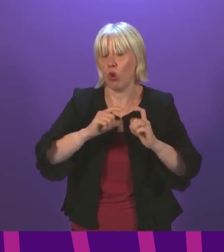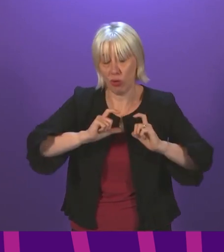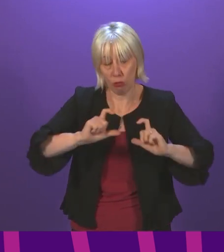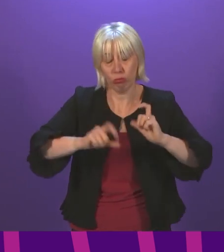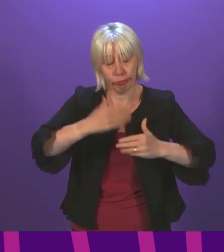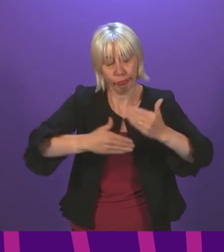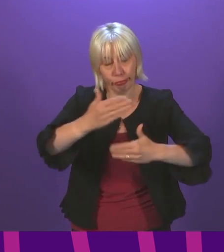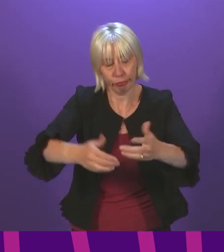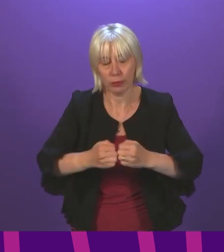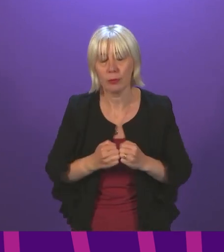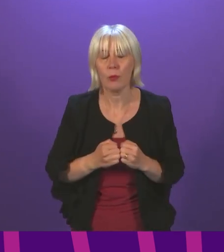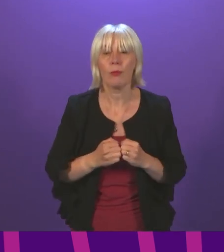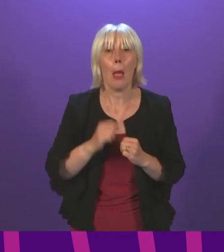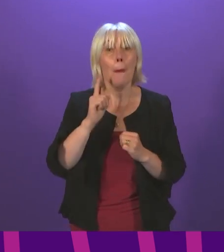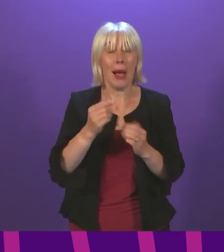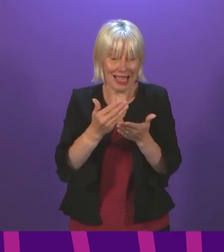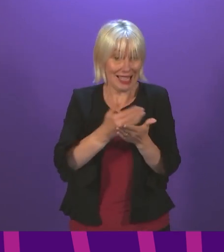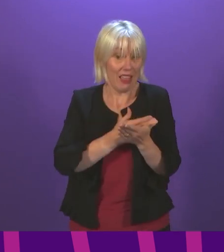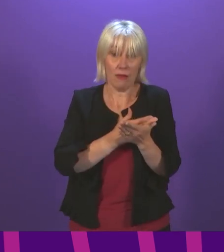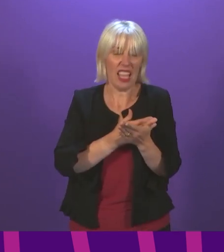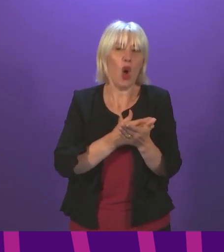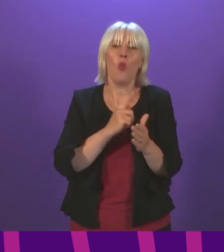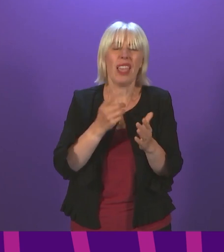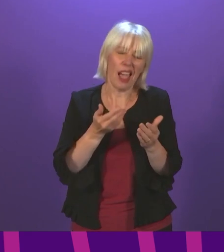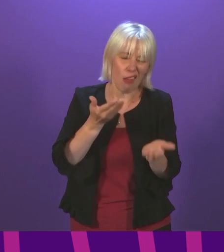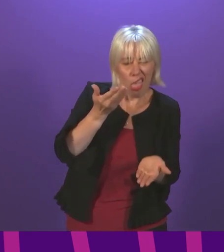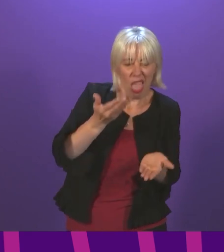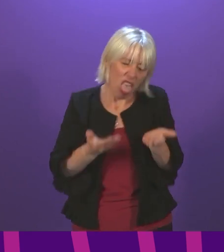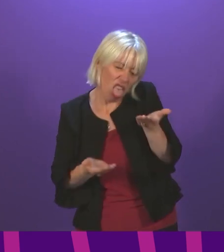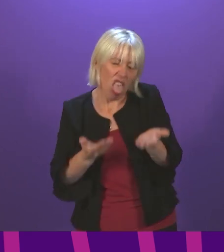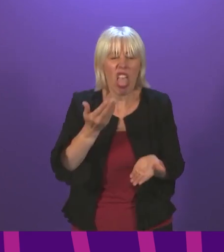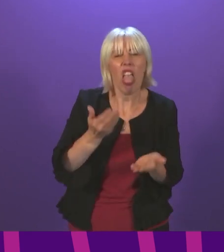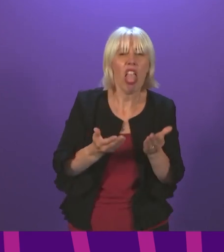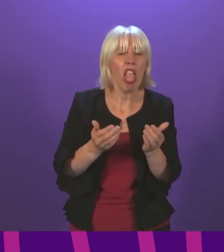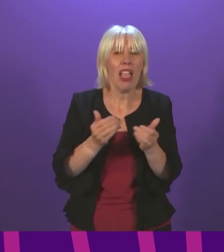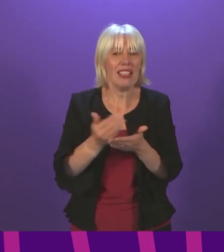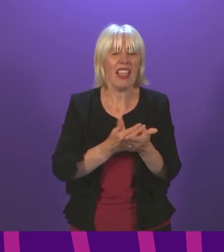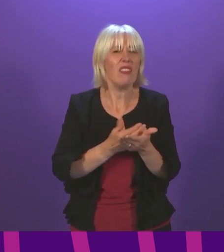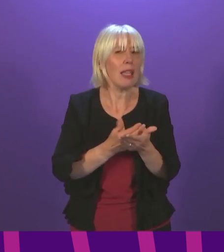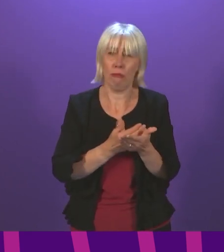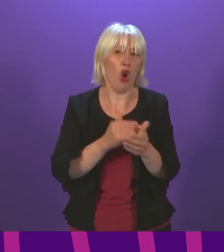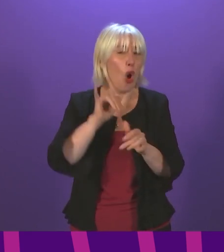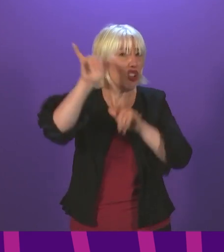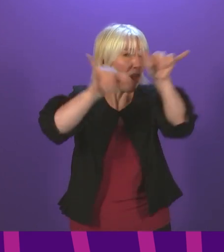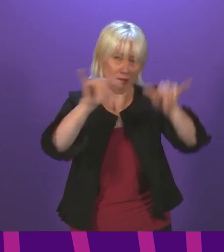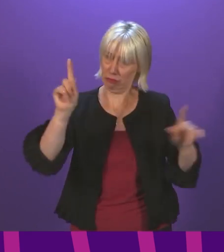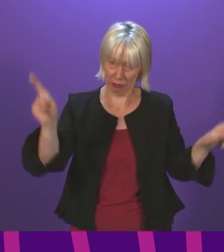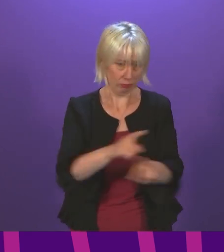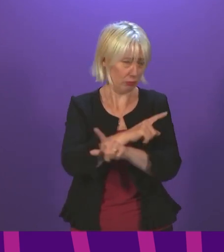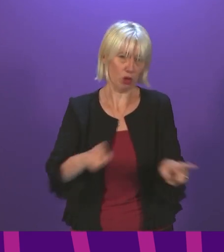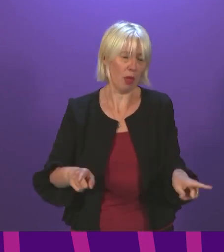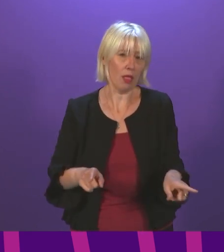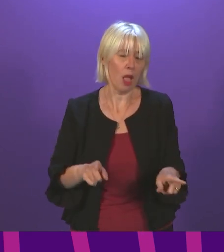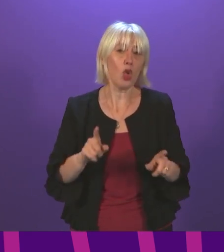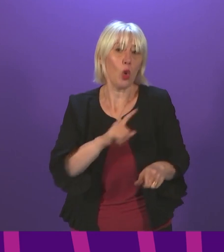On the points about safety, again, there can be no compromise on safety on any aviation matter. That is why the point I made in my previous